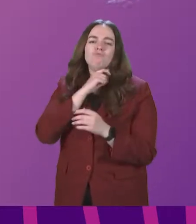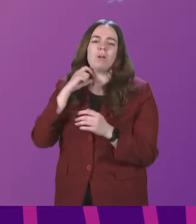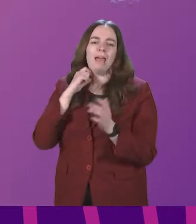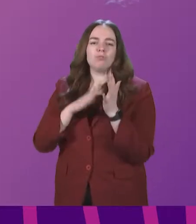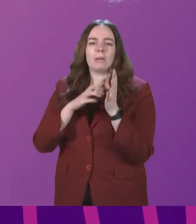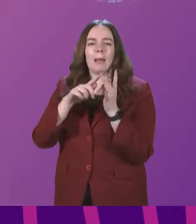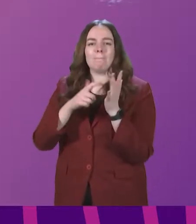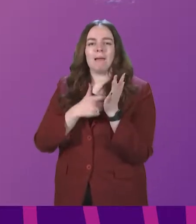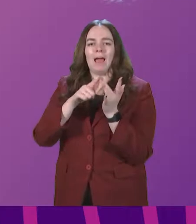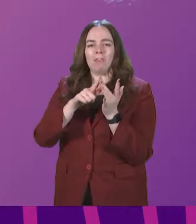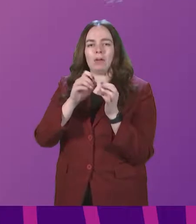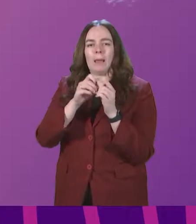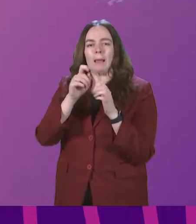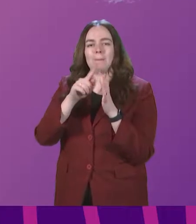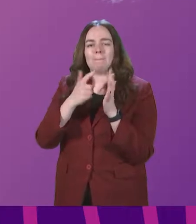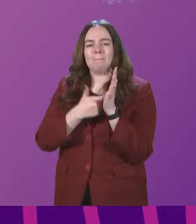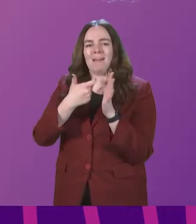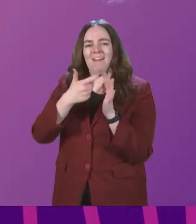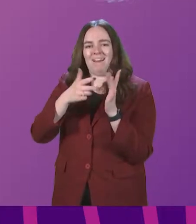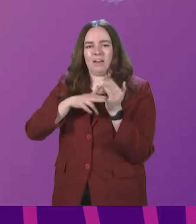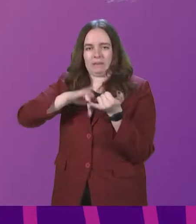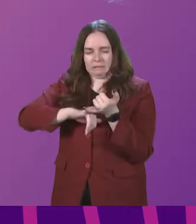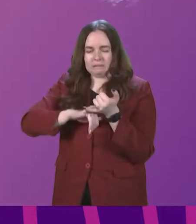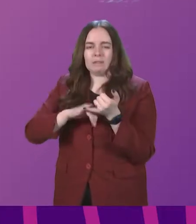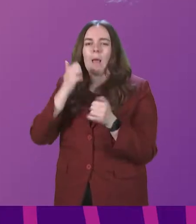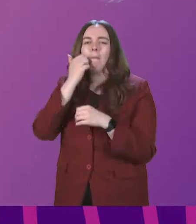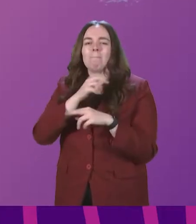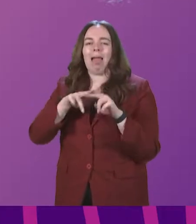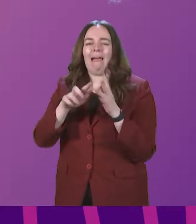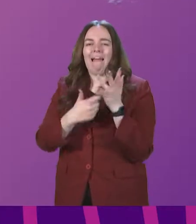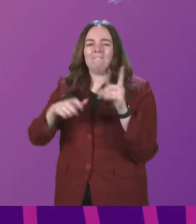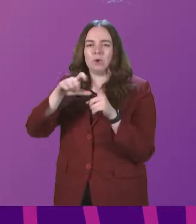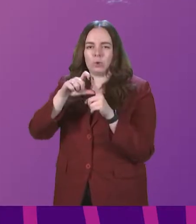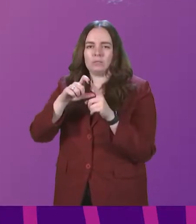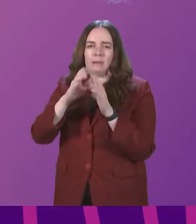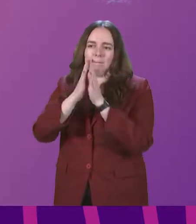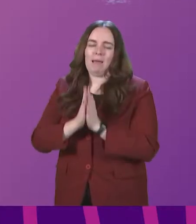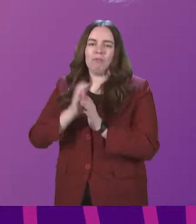Perkins, Minister, our doc linked with Blackford Parish Church, Perthshire.